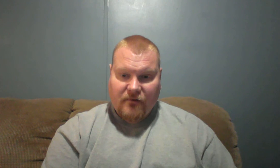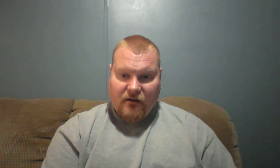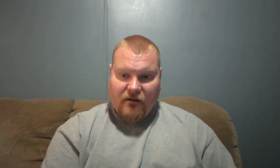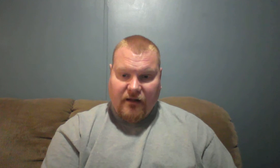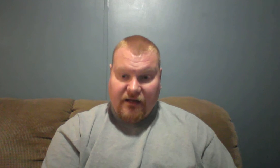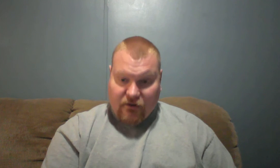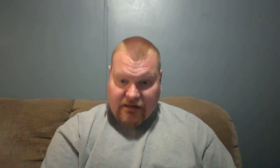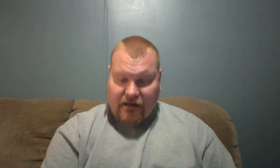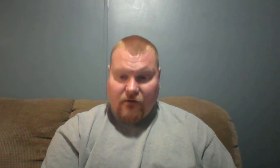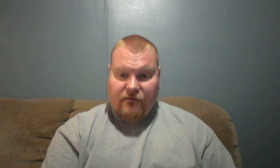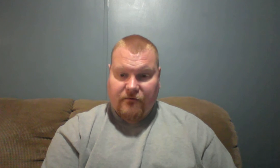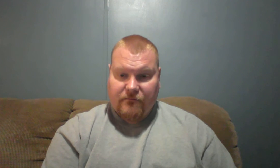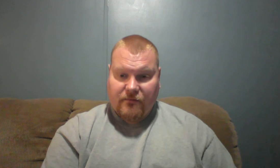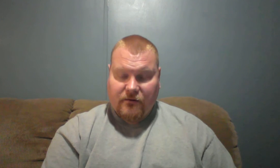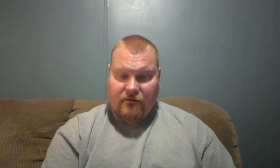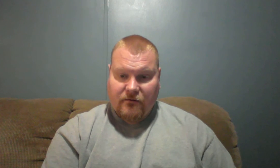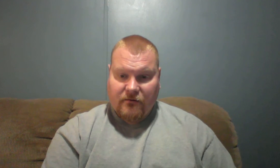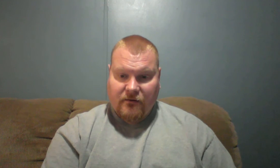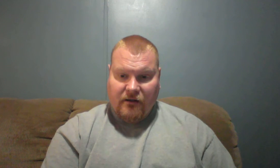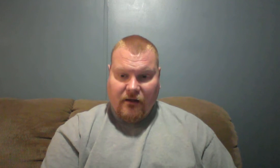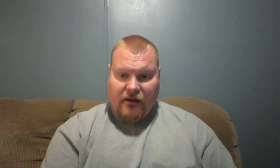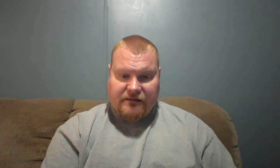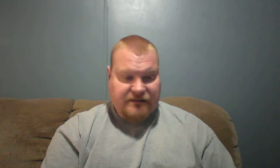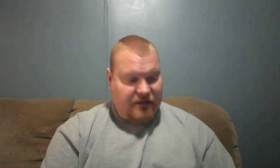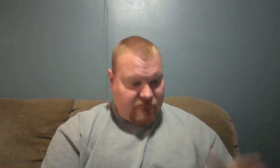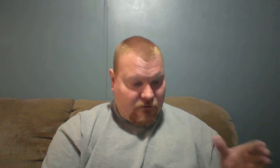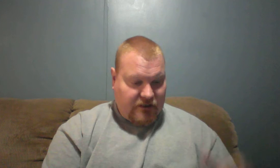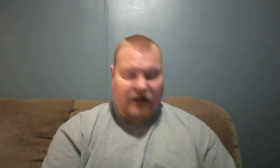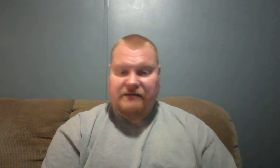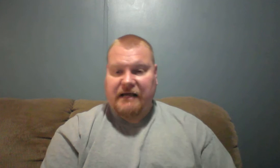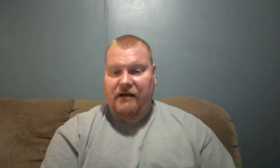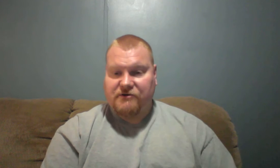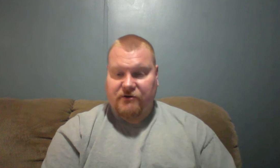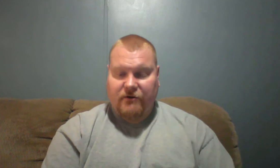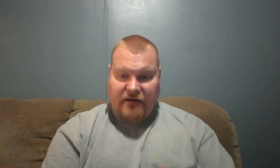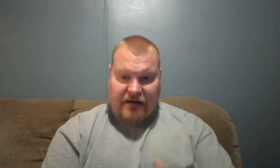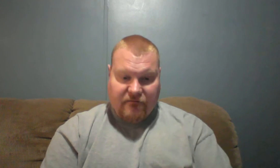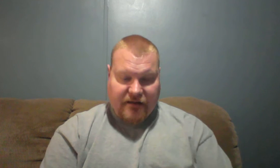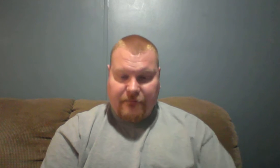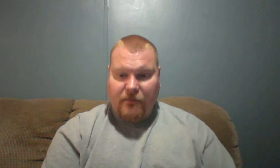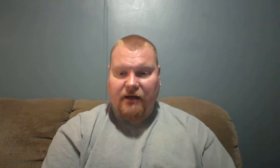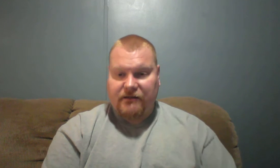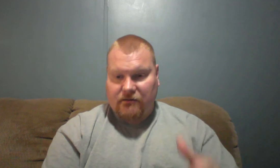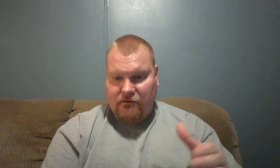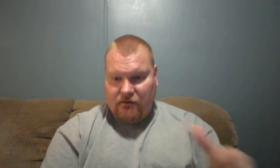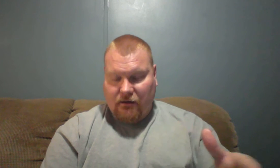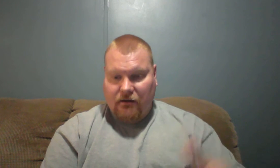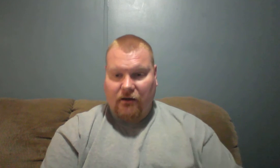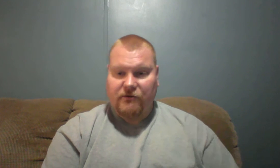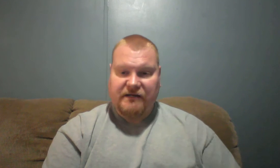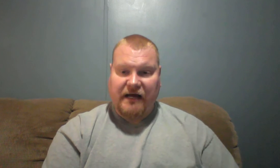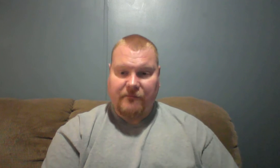and in good health instead of going to God's house you're doing everything but on the time that